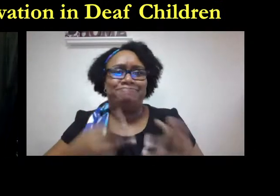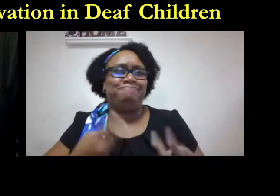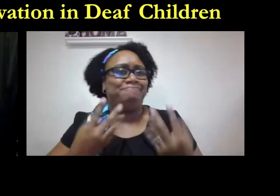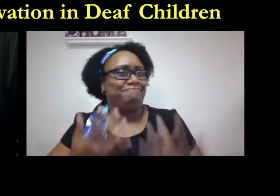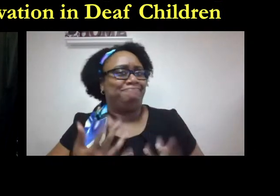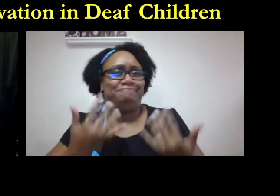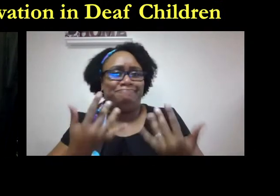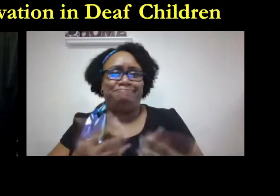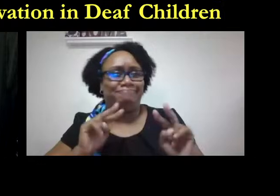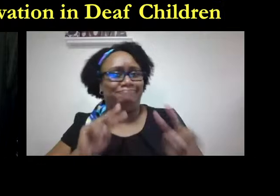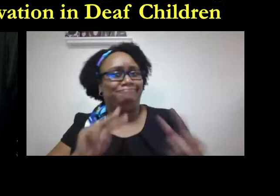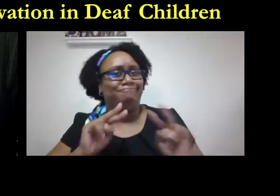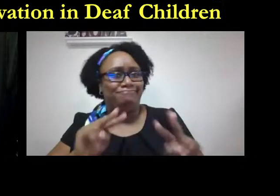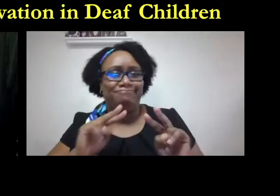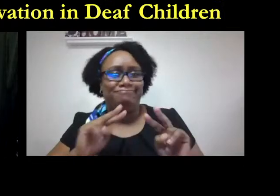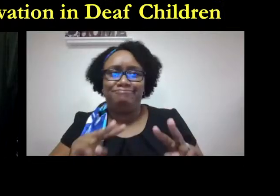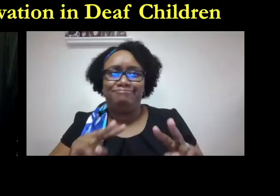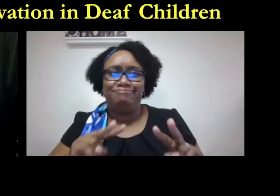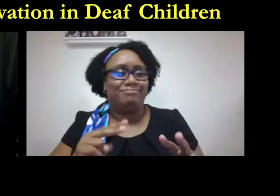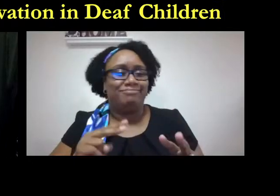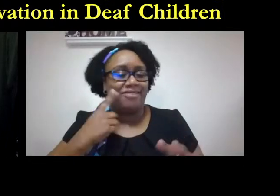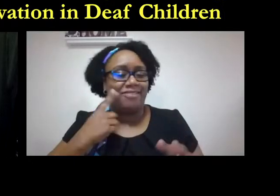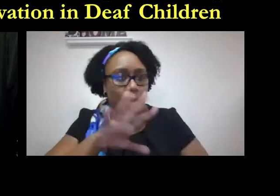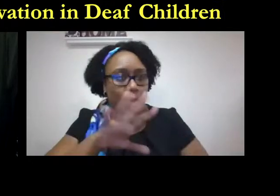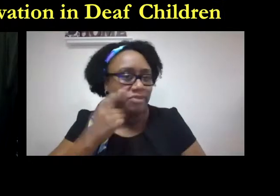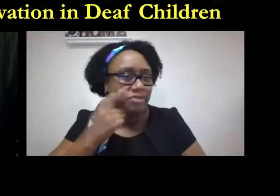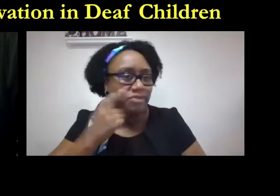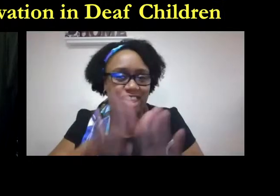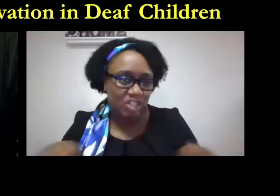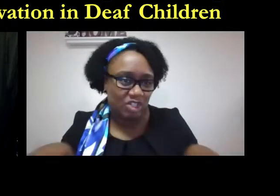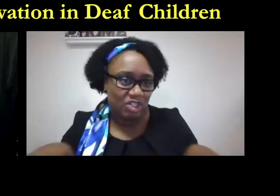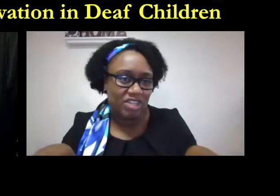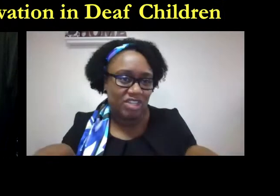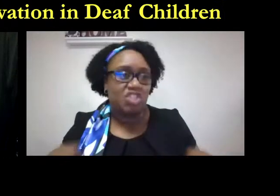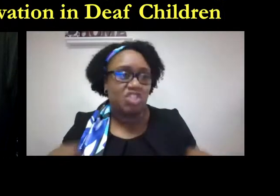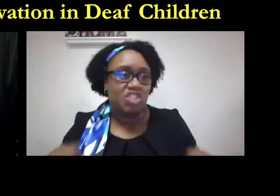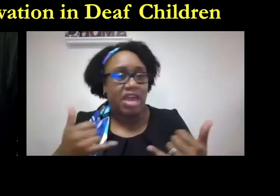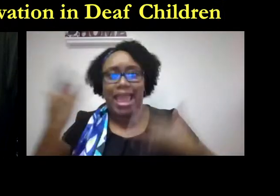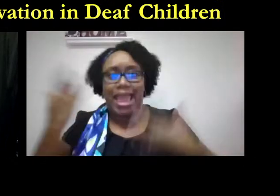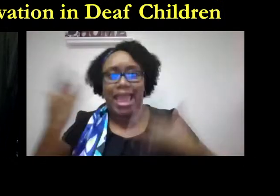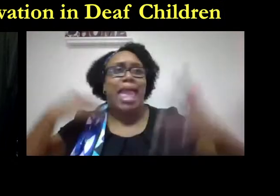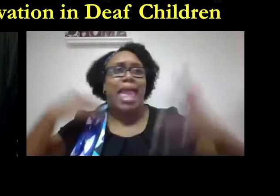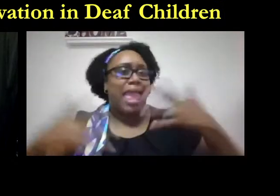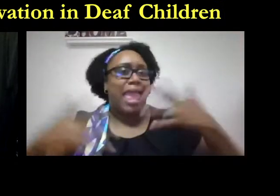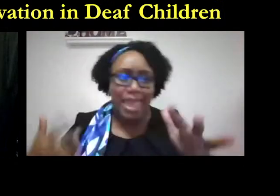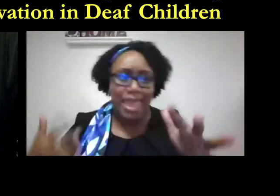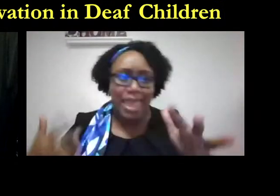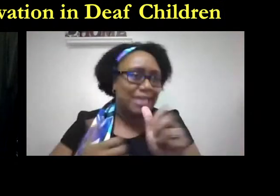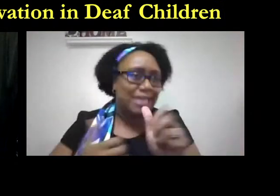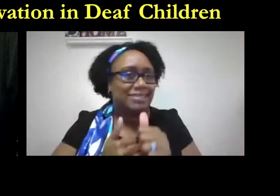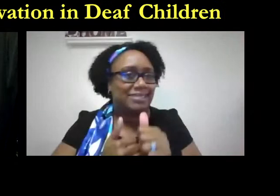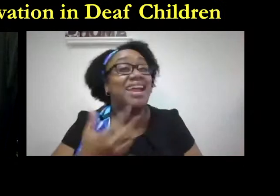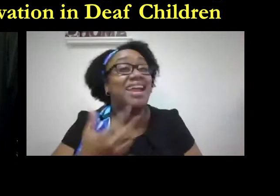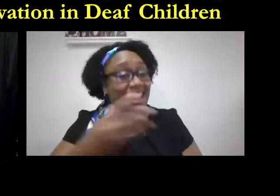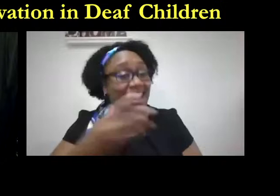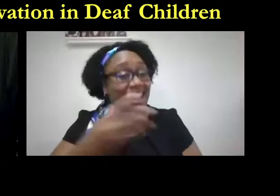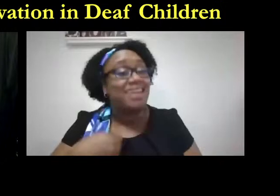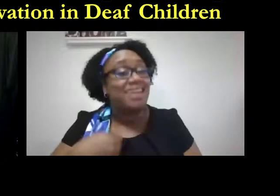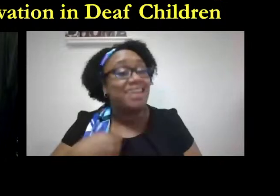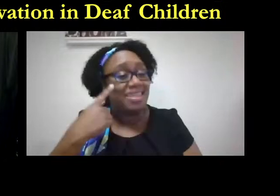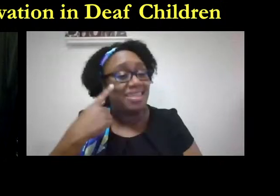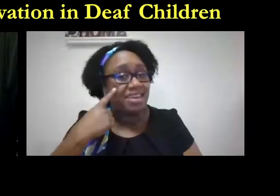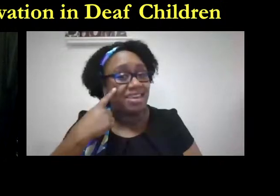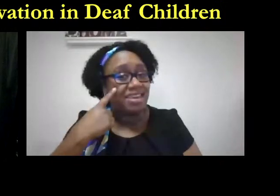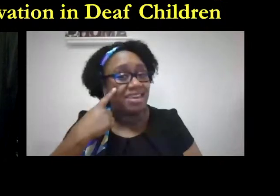was a delay we were backed up there are many parents still waiting for an appointment for their child